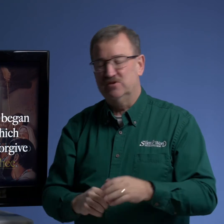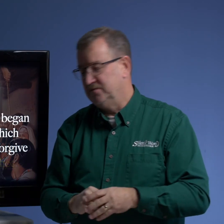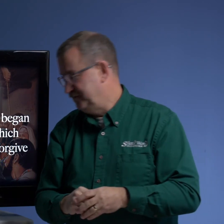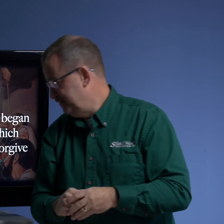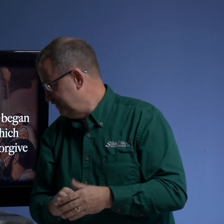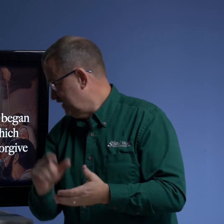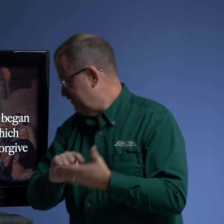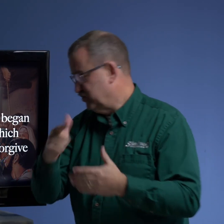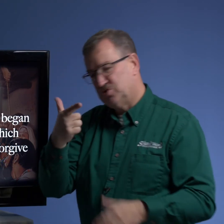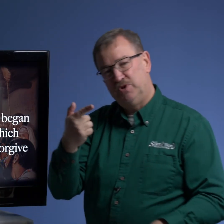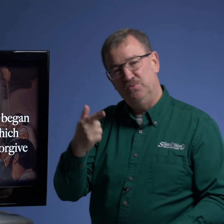verse 21